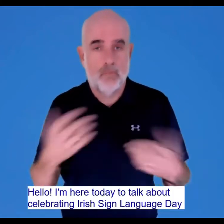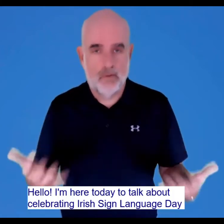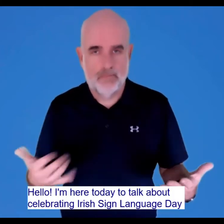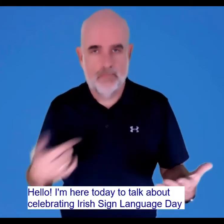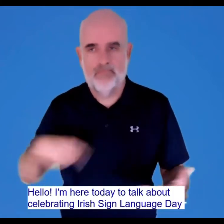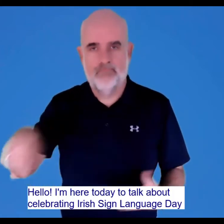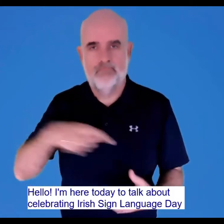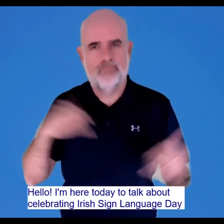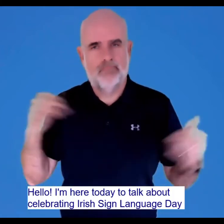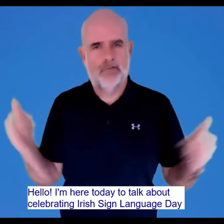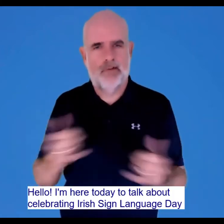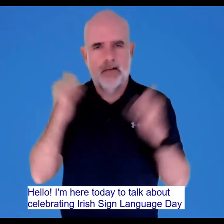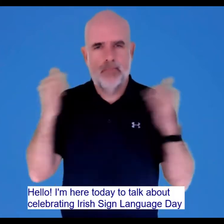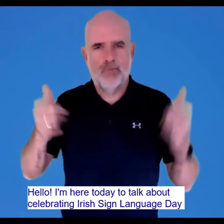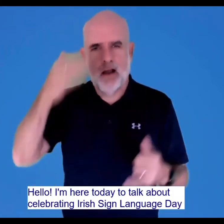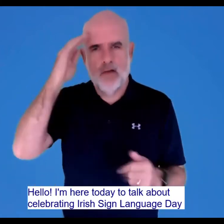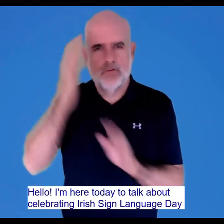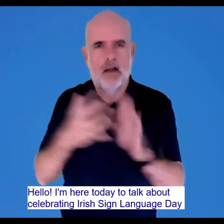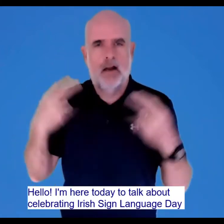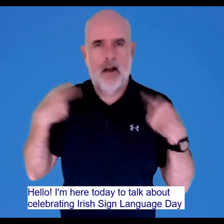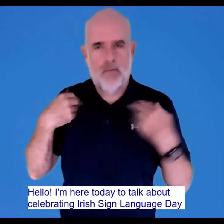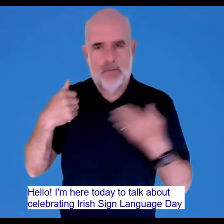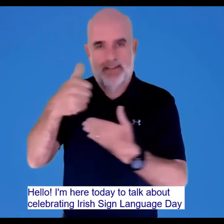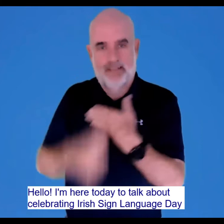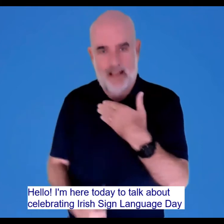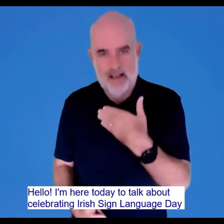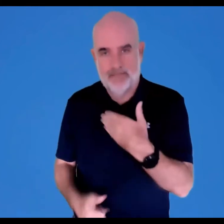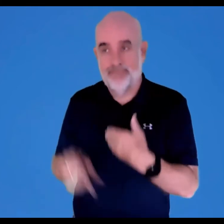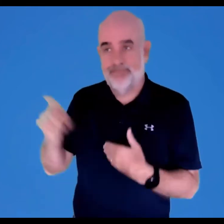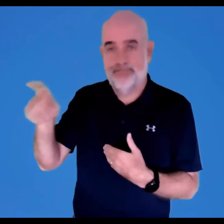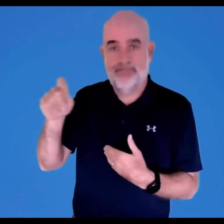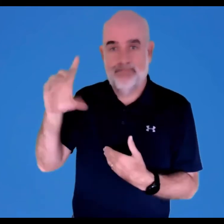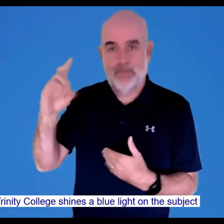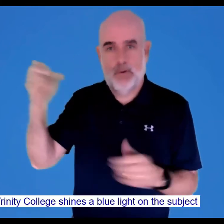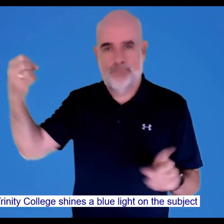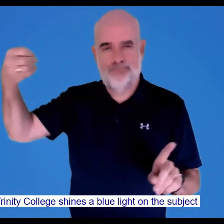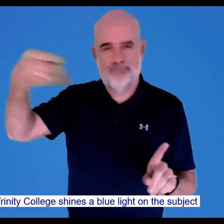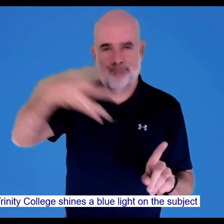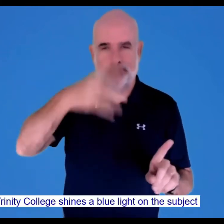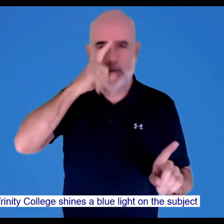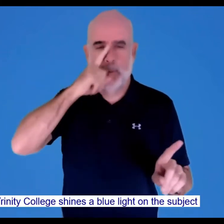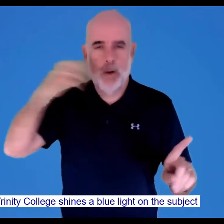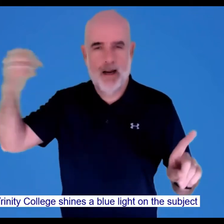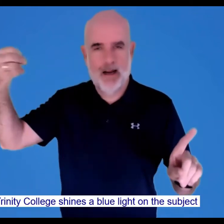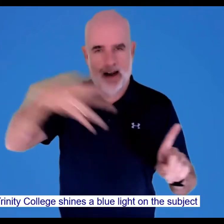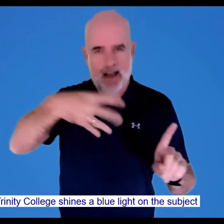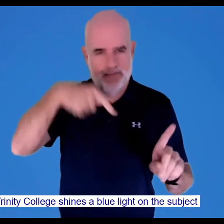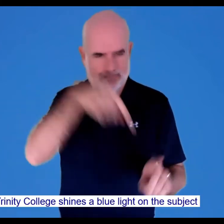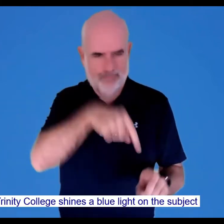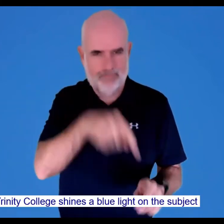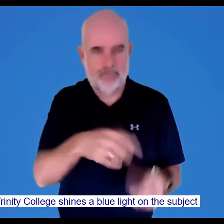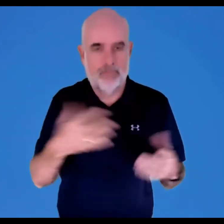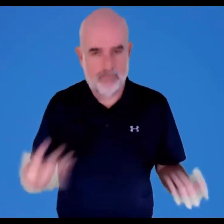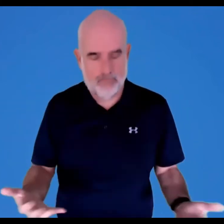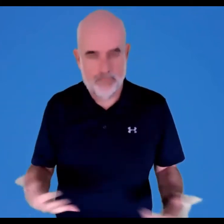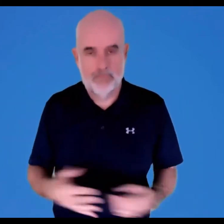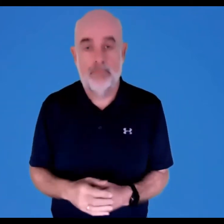Hello, I'm here today to talk about celebrating Irish Sign Language Day. Trinity shines a blue light on the subject.